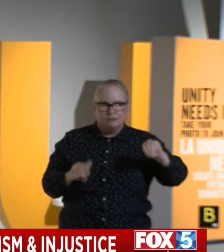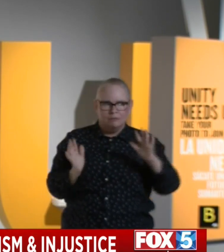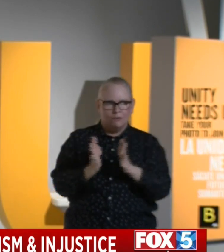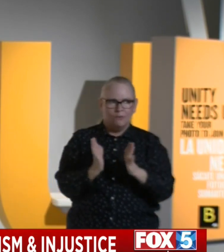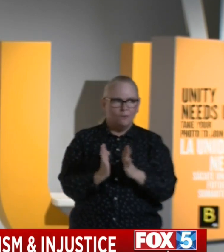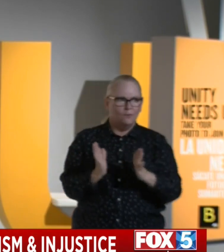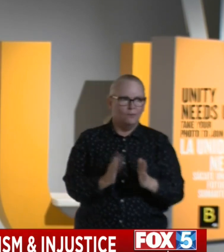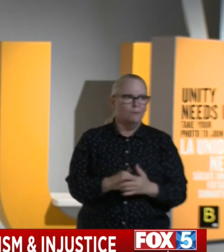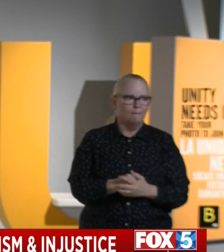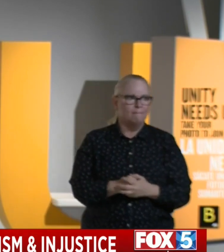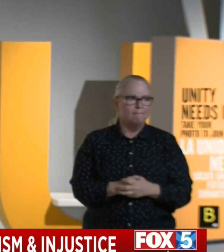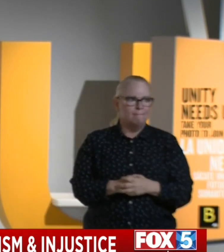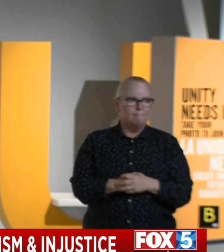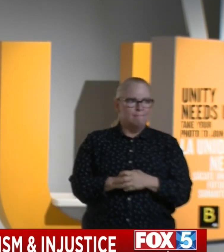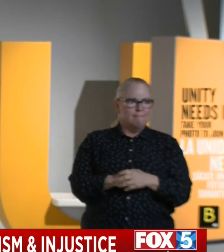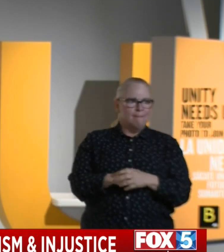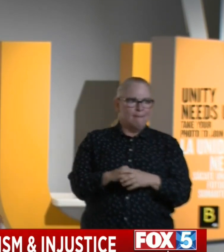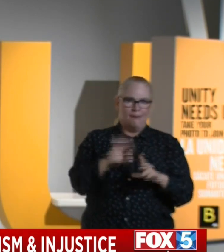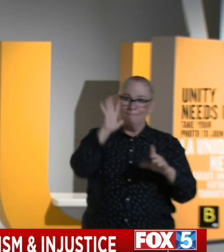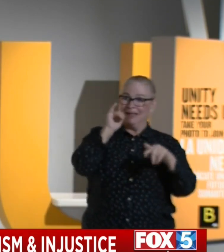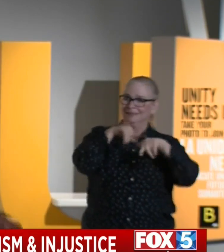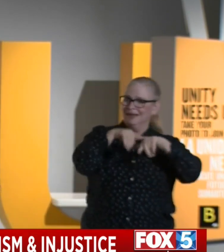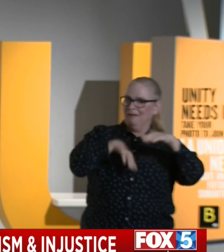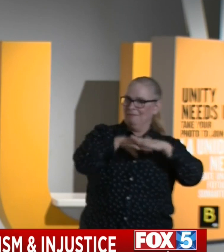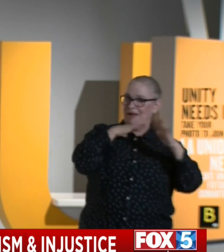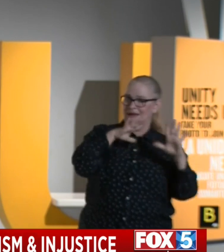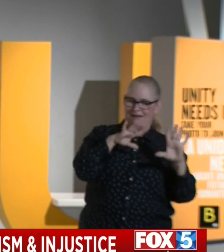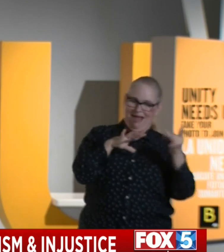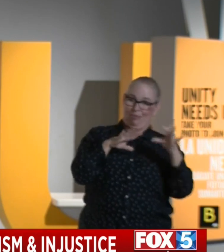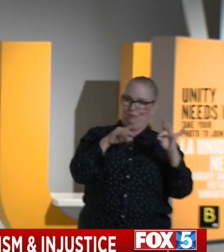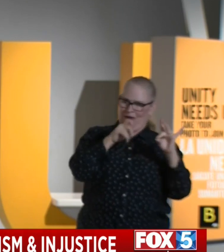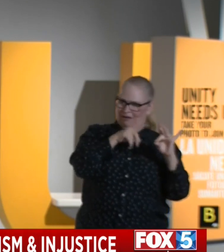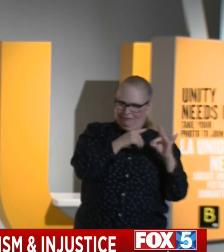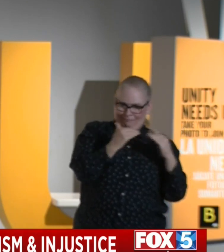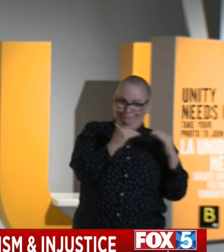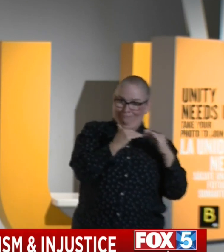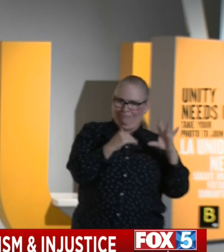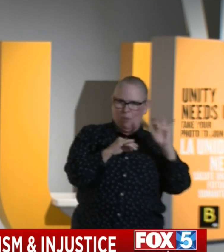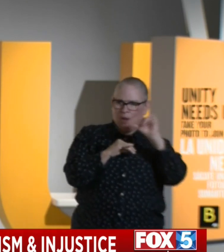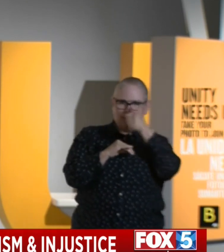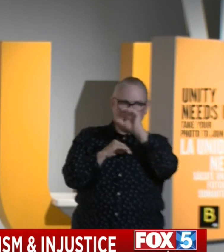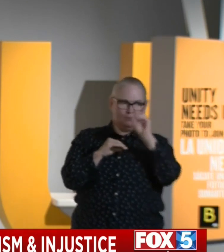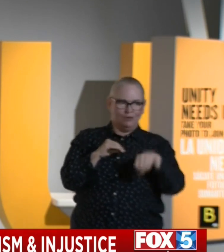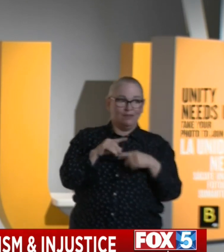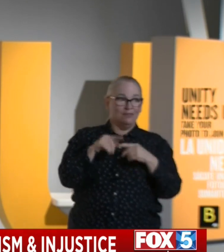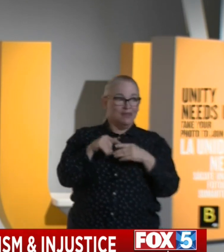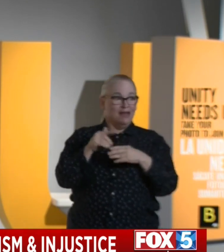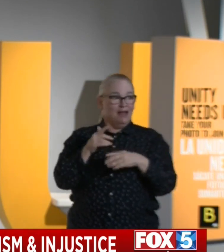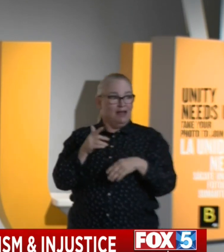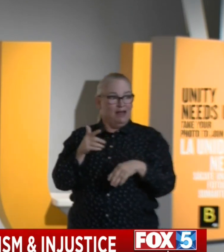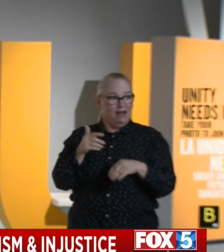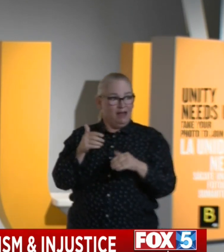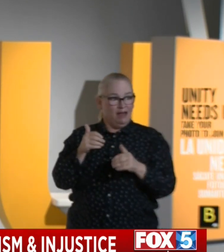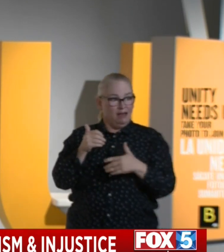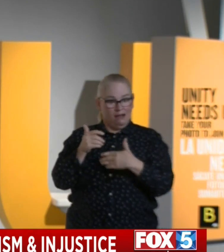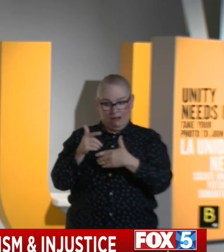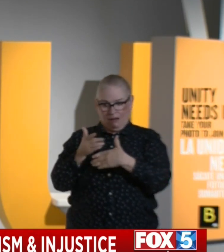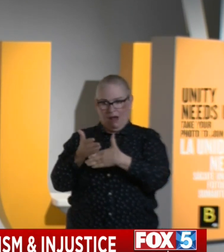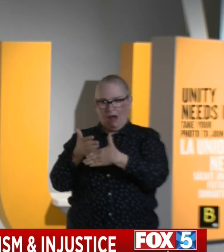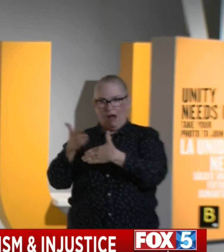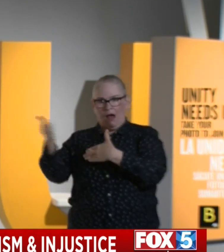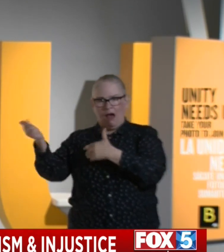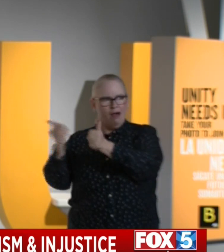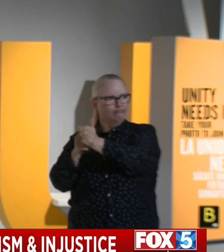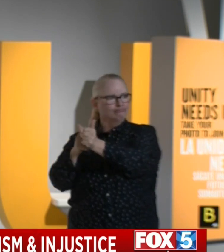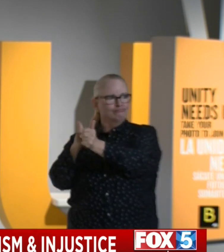All of the disruption around COVID-19 and learning loss study just came out today. It should be seared in your